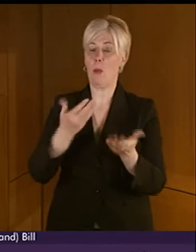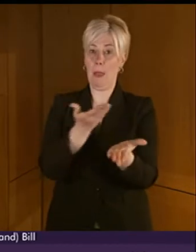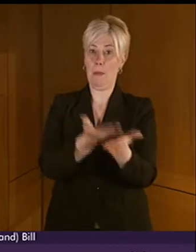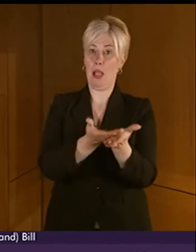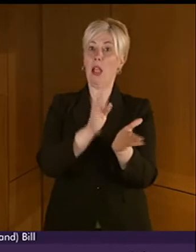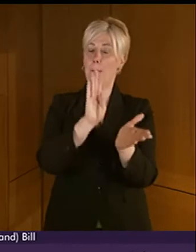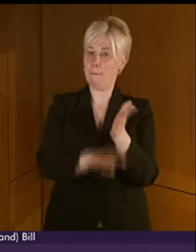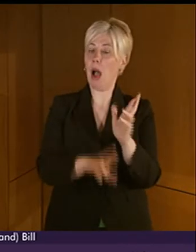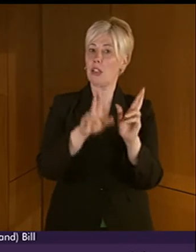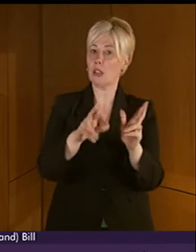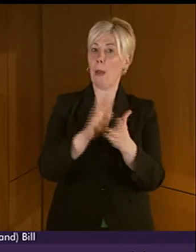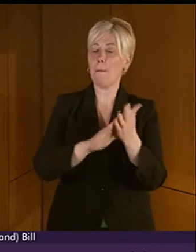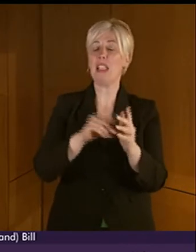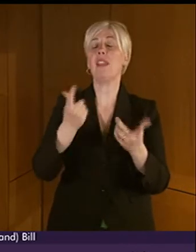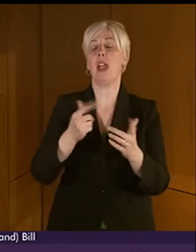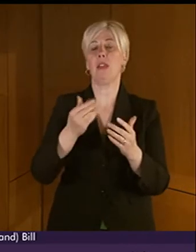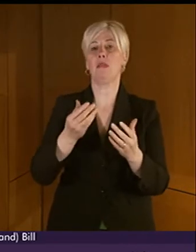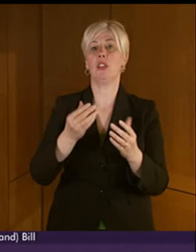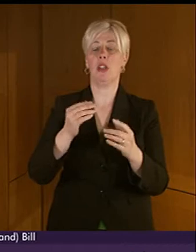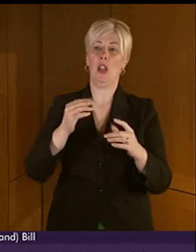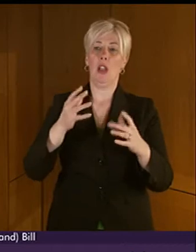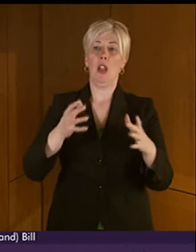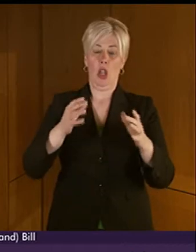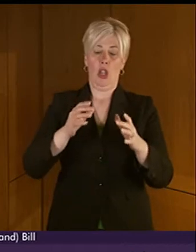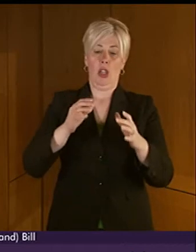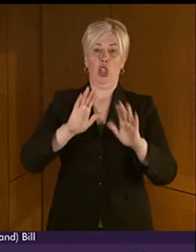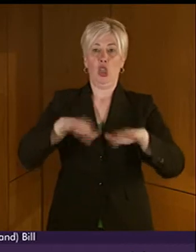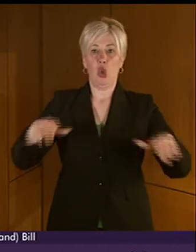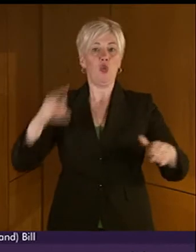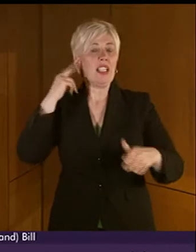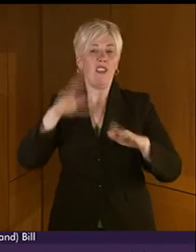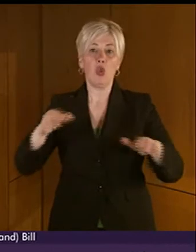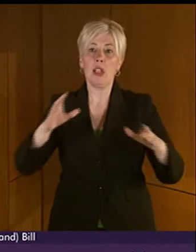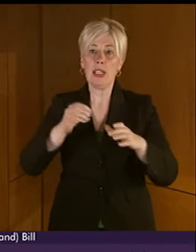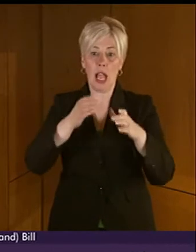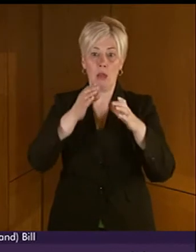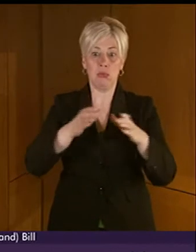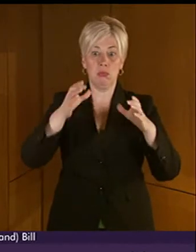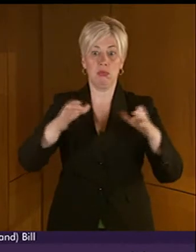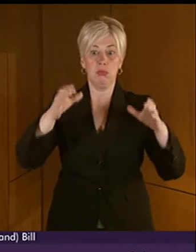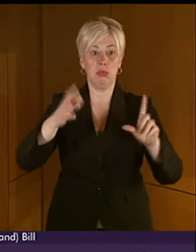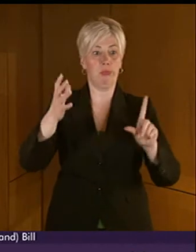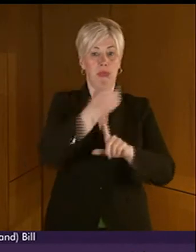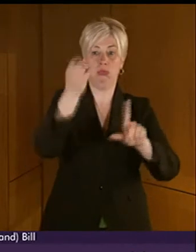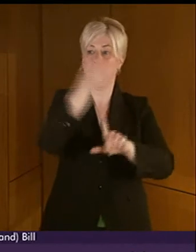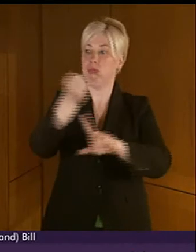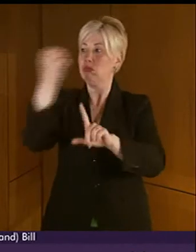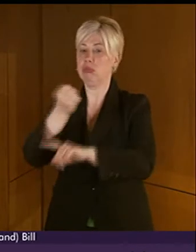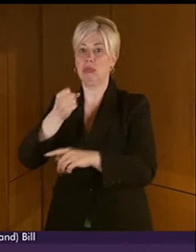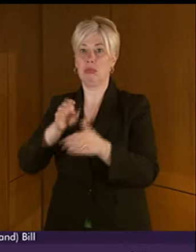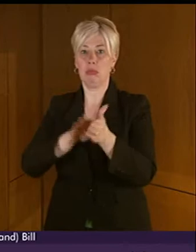language and greater educational attainment of deaf pupils so that they are able to participate more fully in daily life.